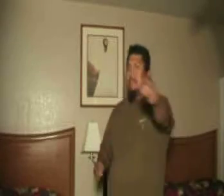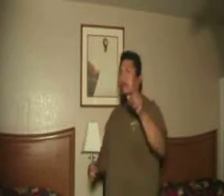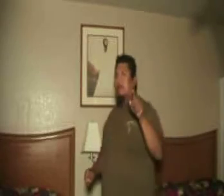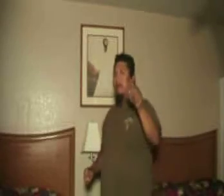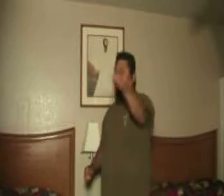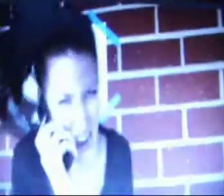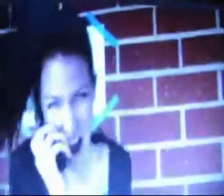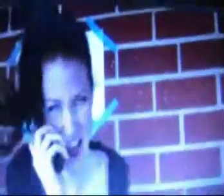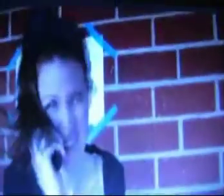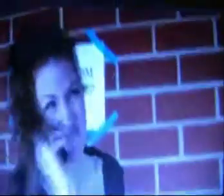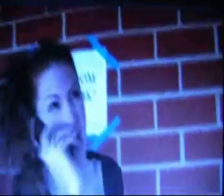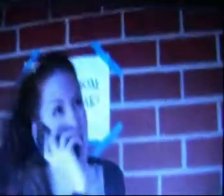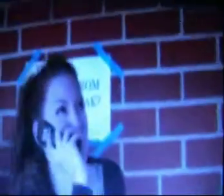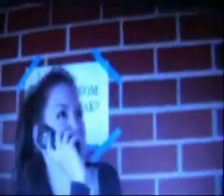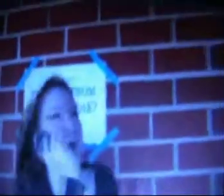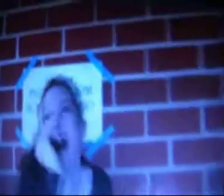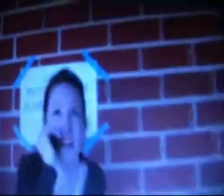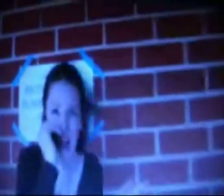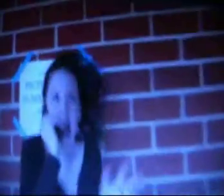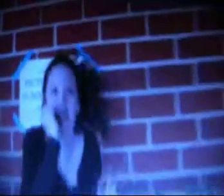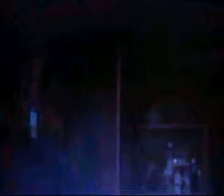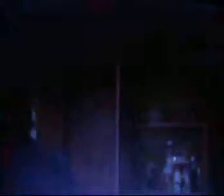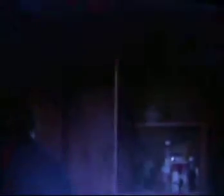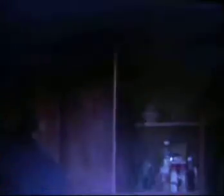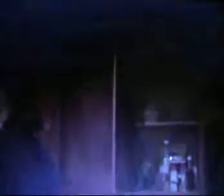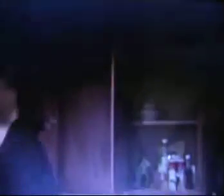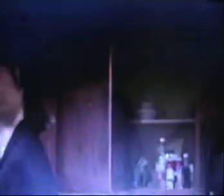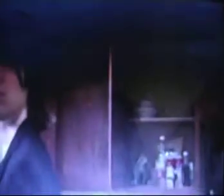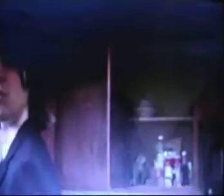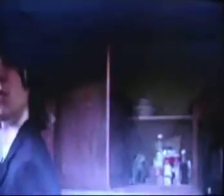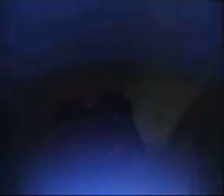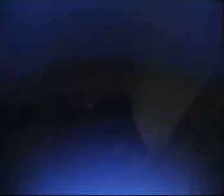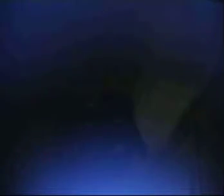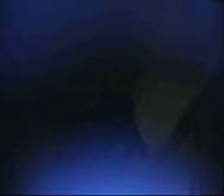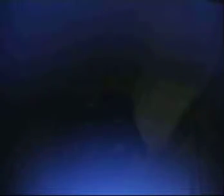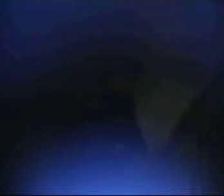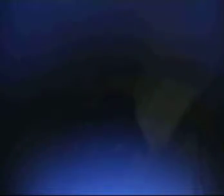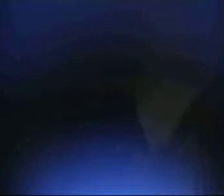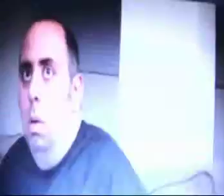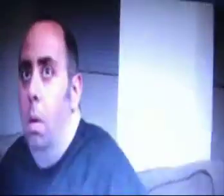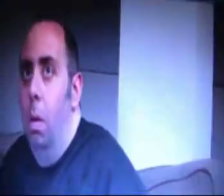right there video everybody's been talking about okay maybe not but it will shock you